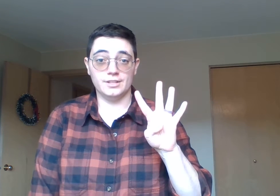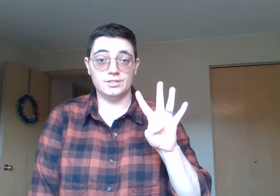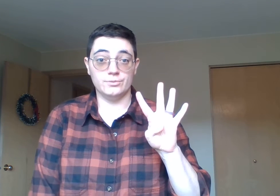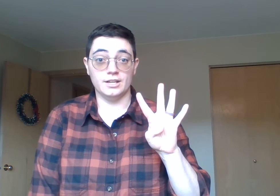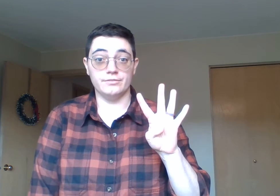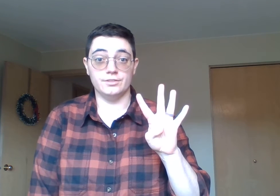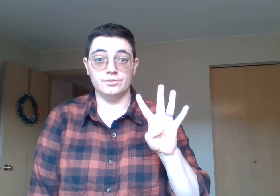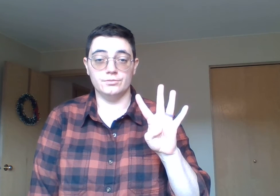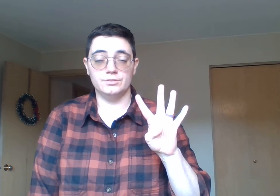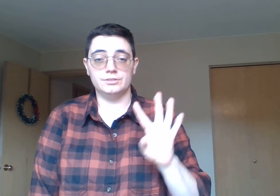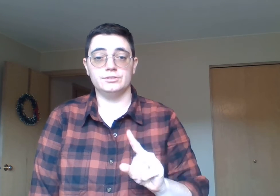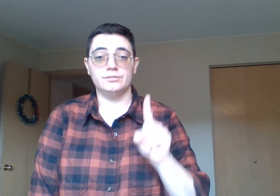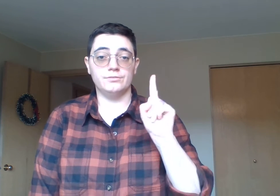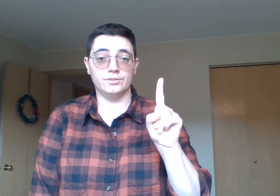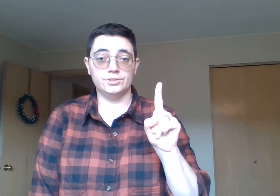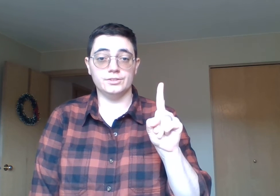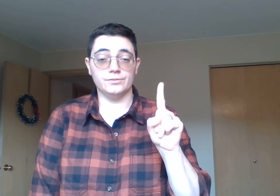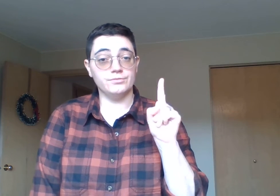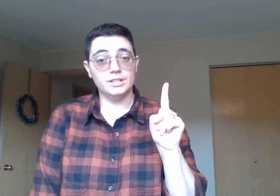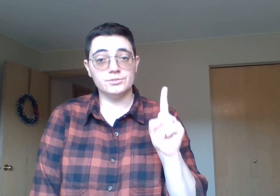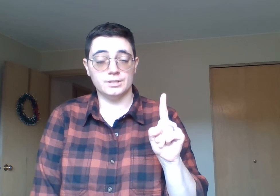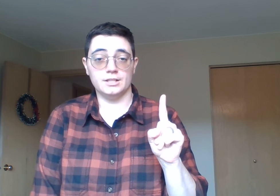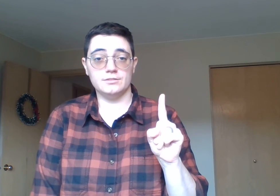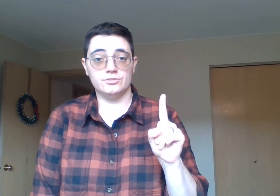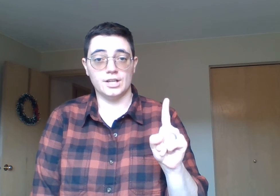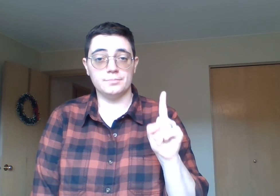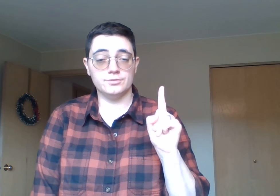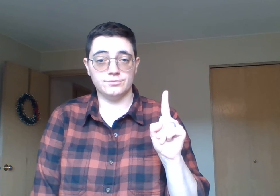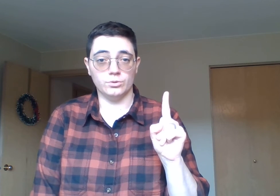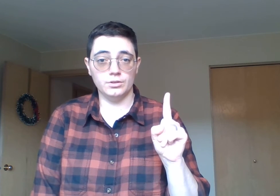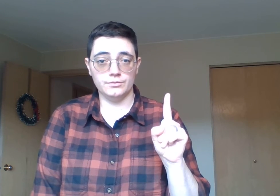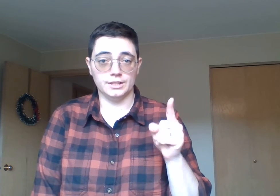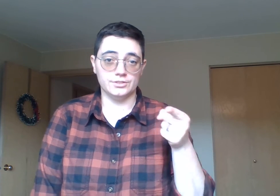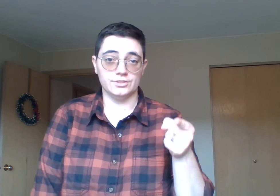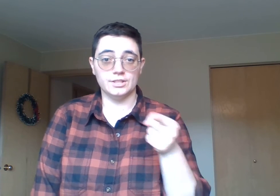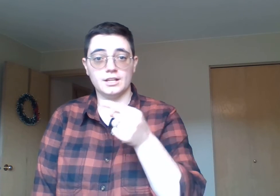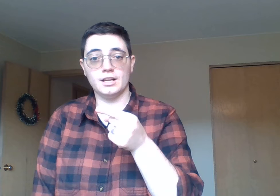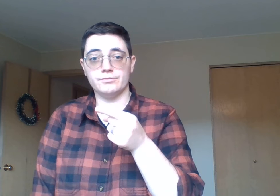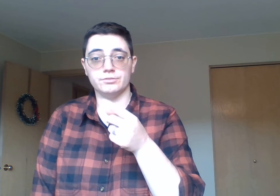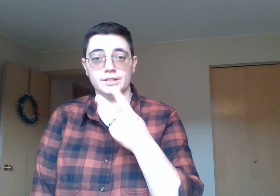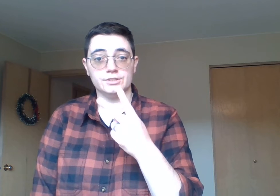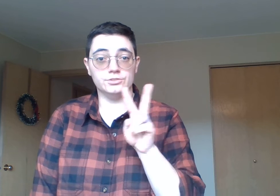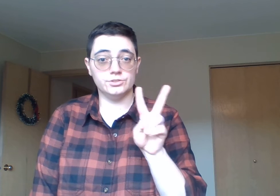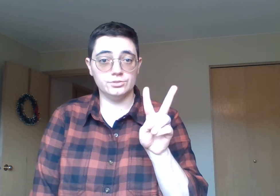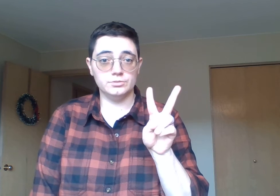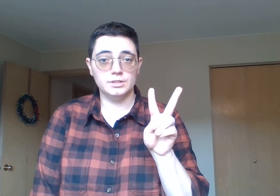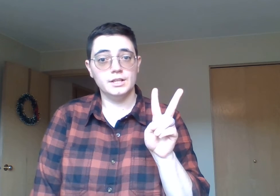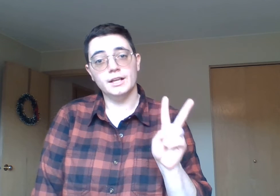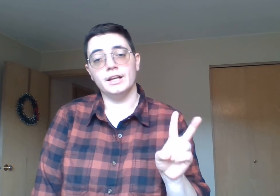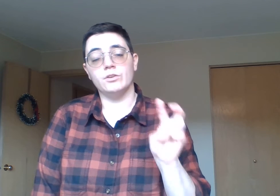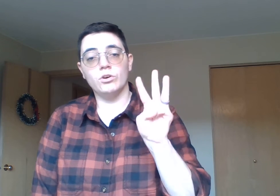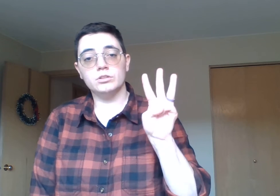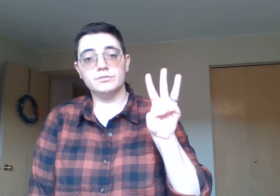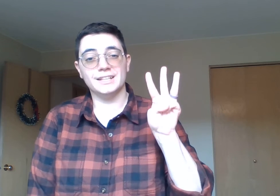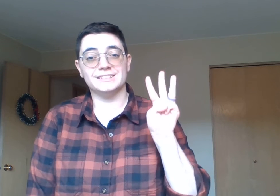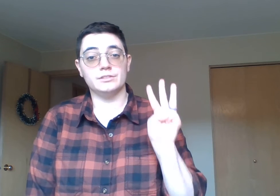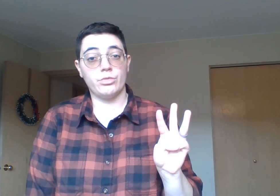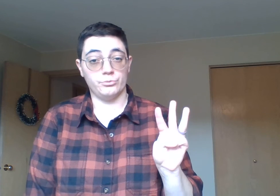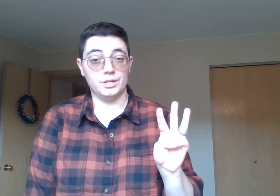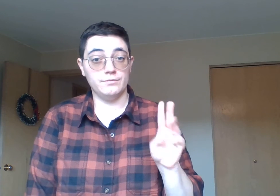things you have to do. First, you have to finish reading Chapter 4. That's the second half of Lesson 2, and all of Lesson 3